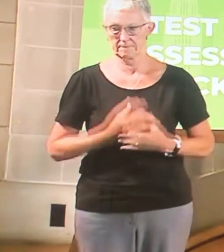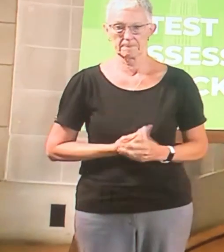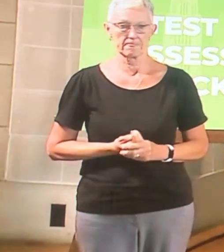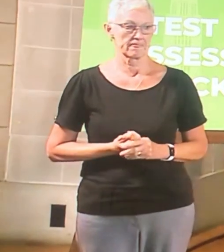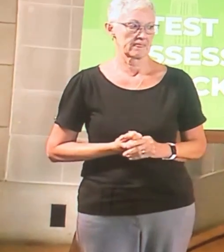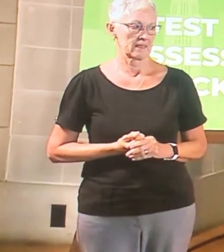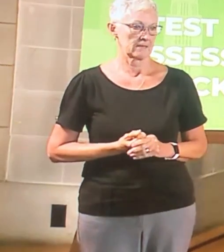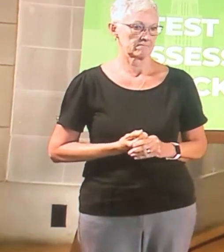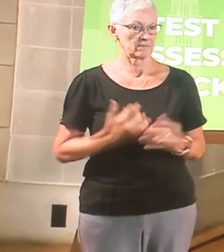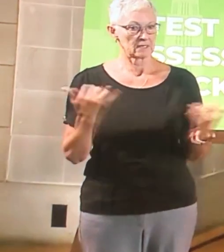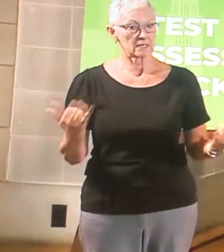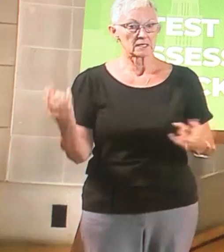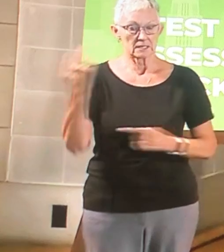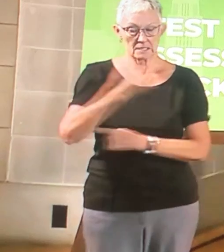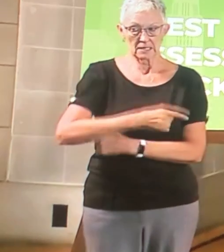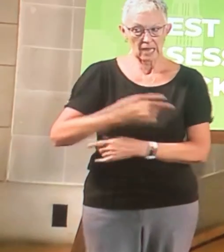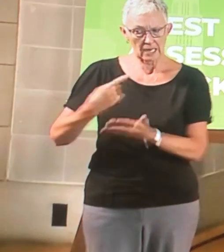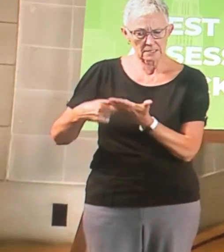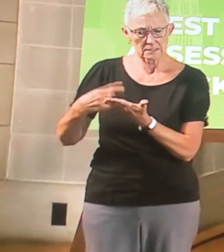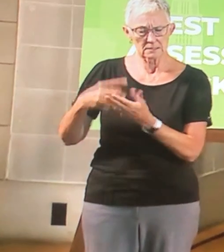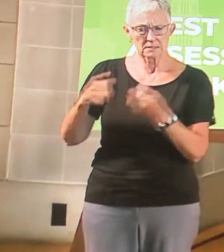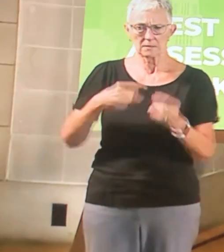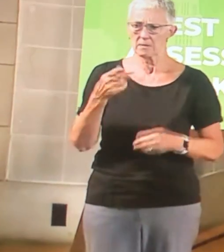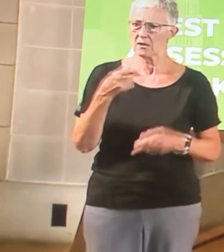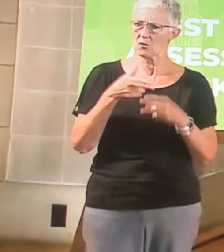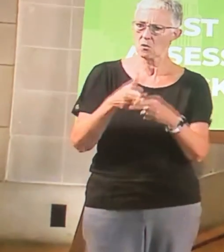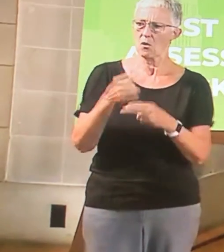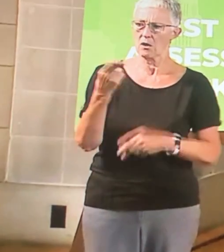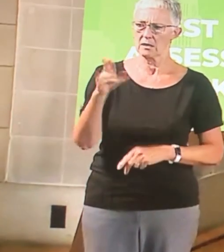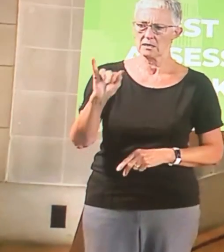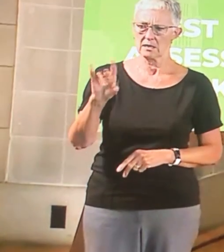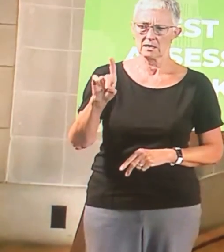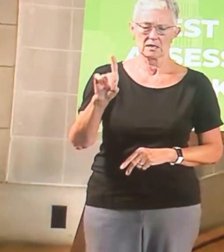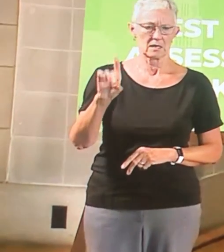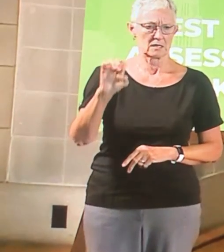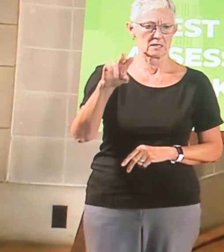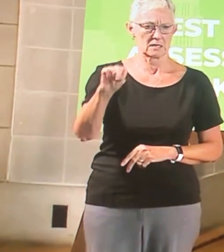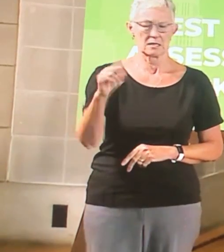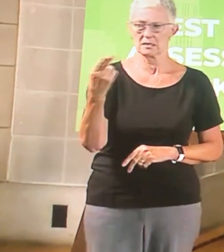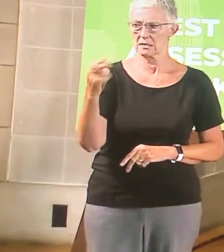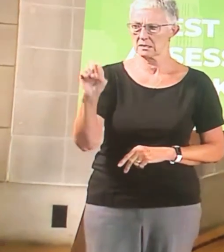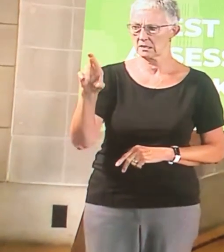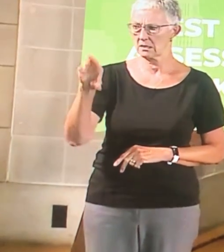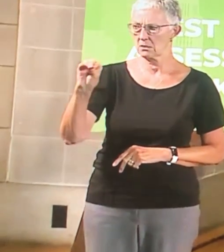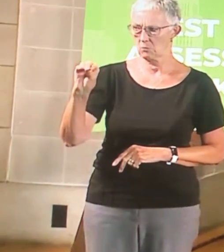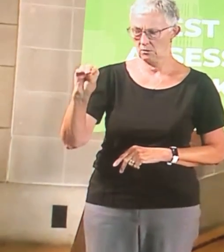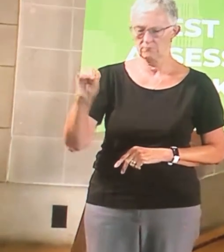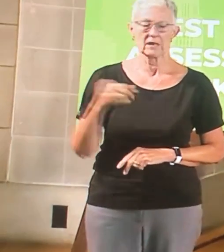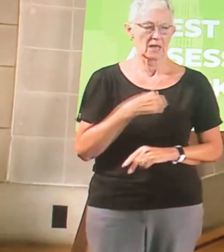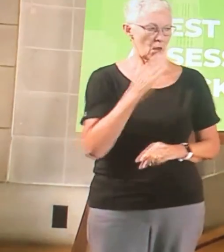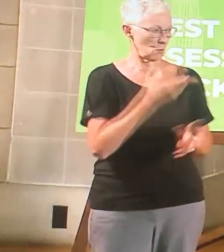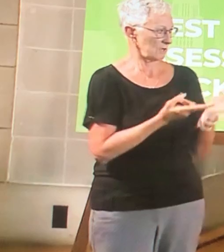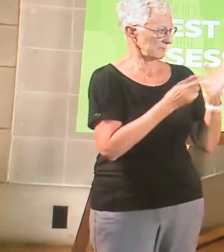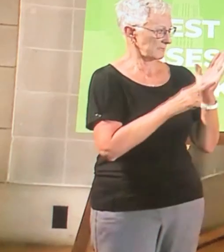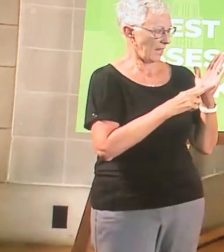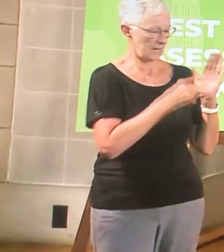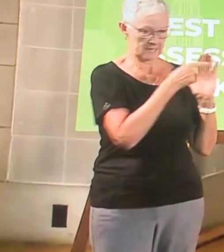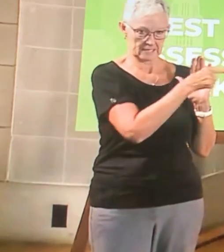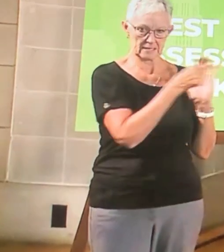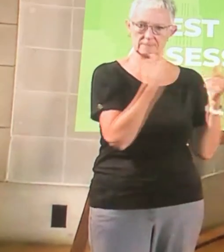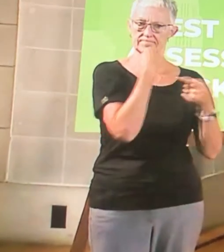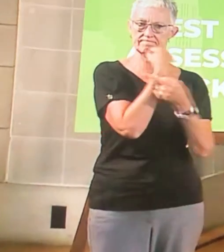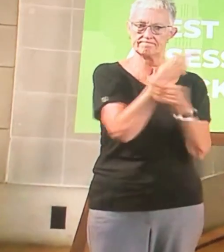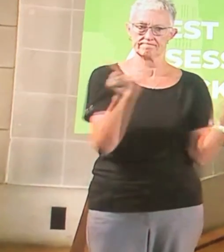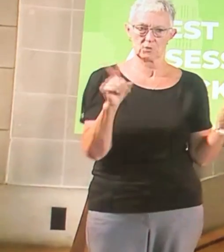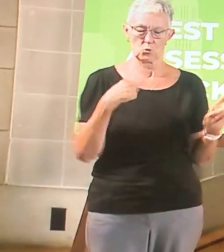doing with regard to the hidden heroes. We're gonna be I mean in a few minutes here I'm just gonna sign this proclamation and we will be the fourth state to